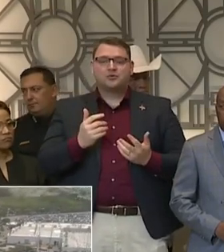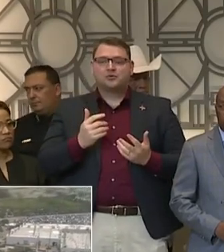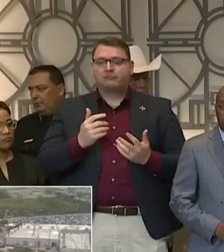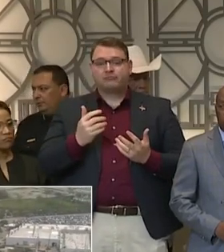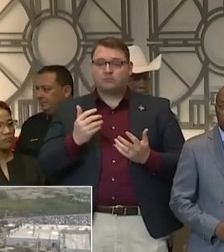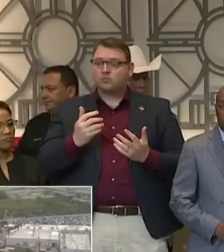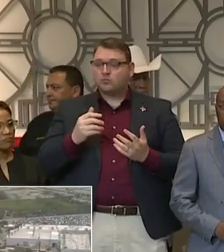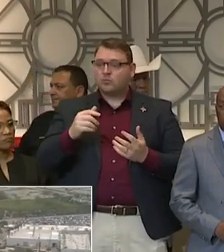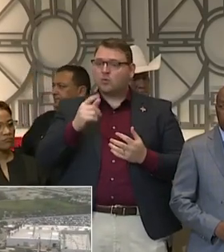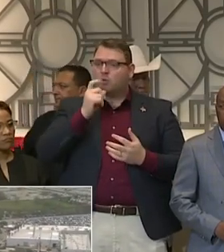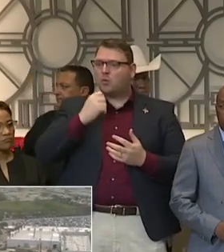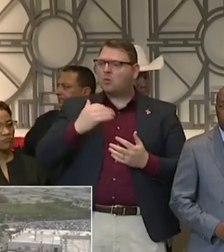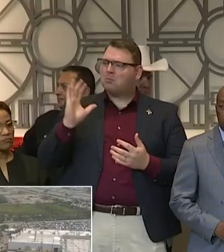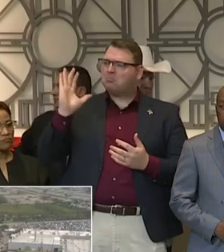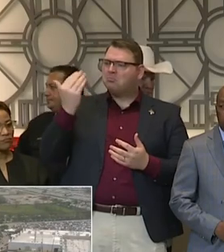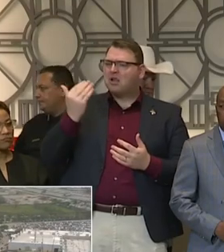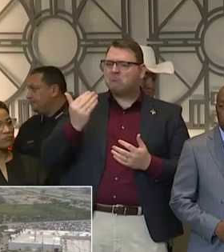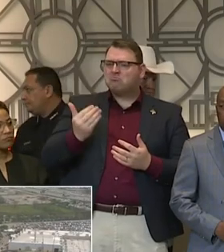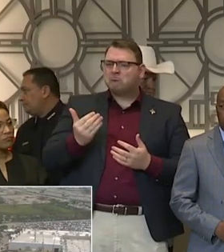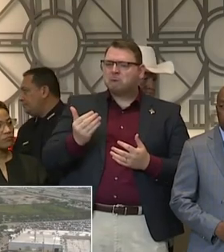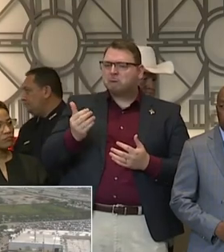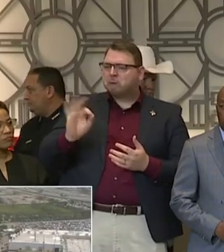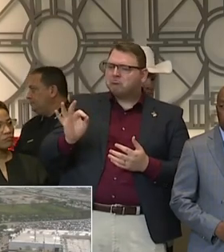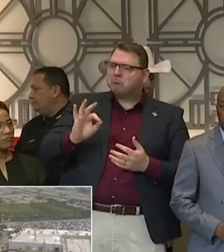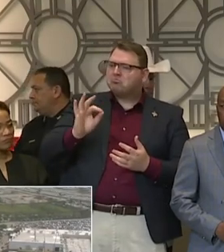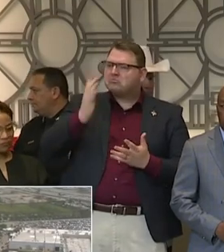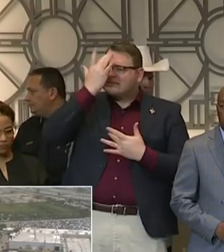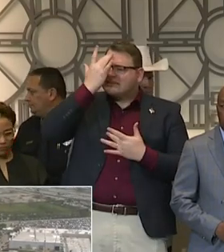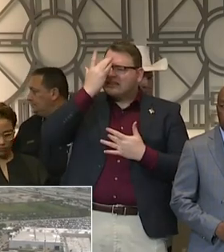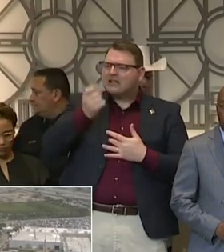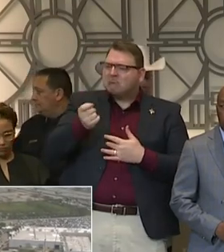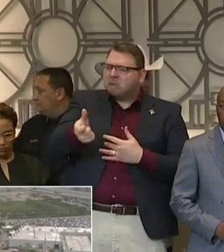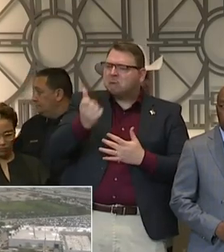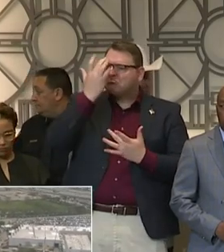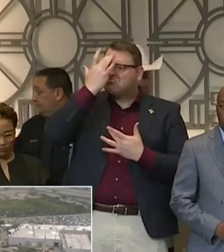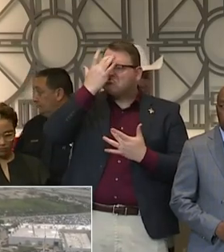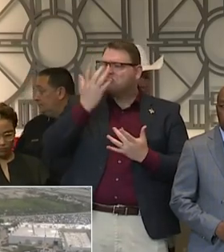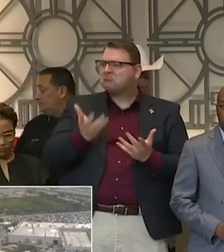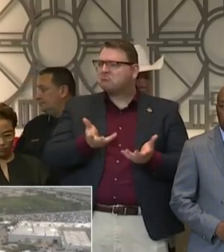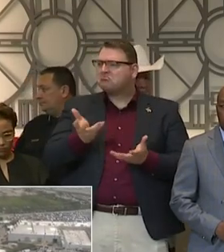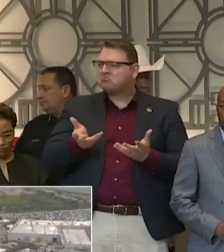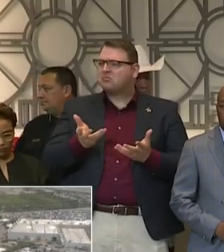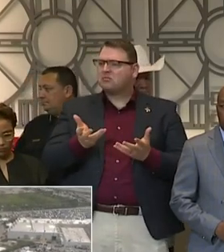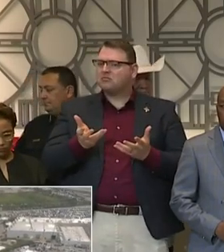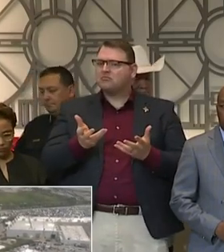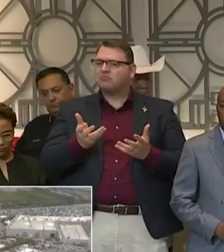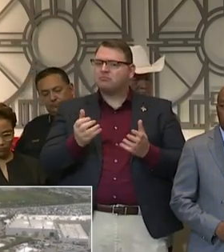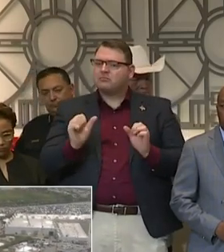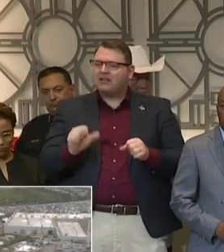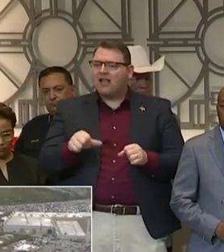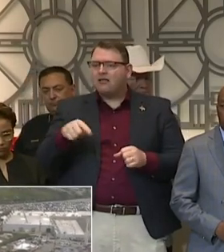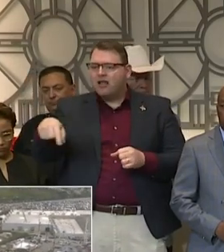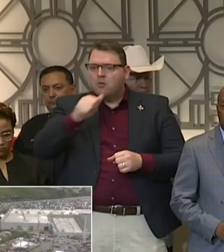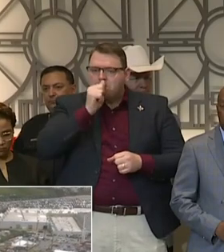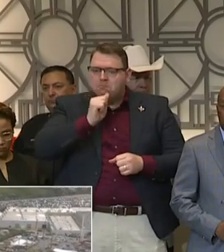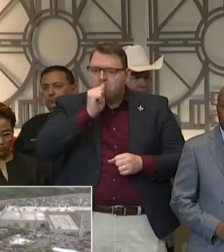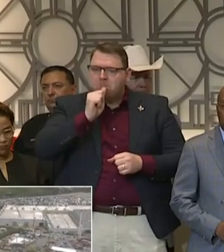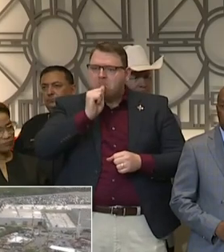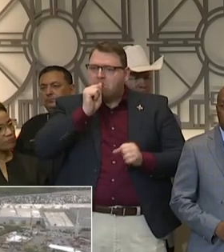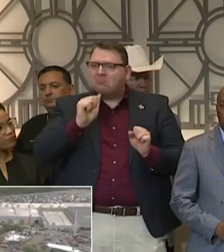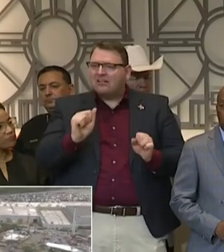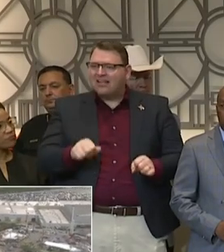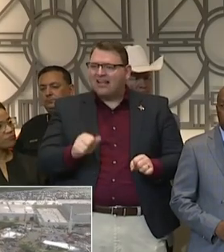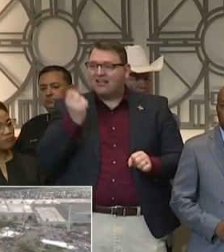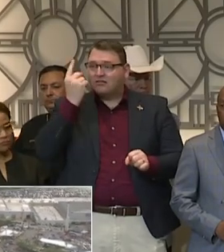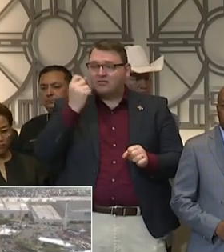But for those percent of folks who need a hospital bed, there needs to be a hospital bed available to them. So if everybody gets sick at the same time,